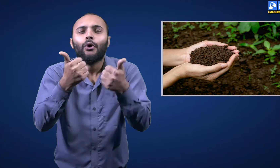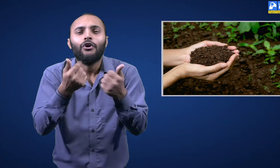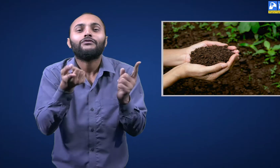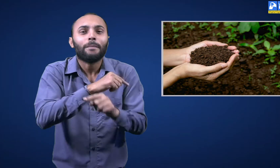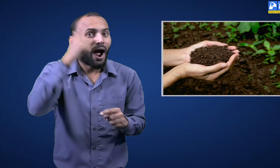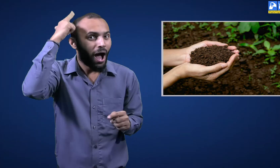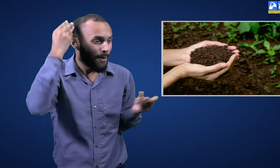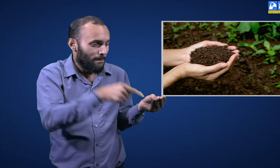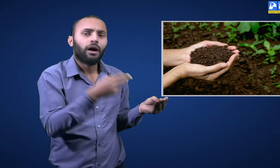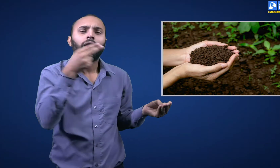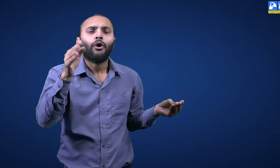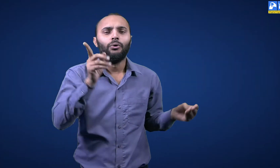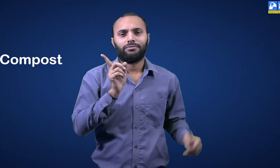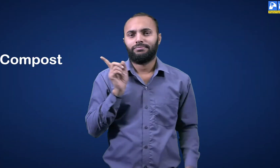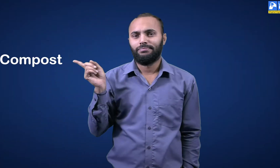garbage is called compost.